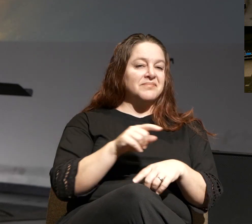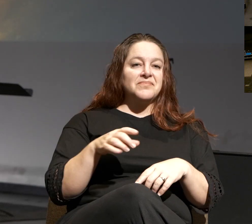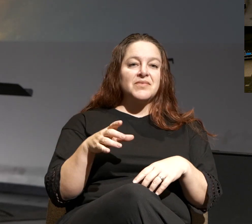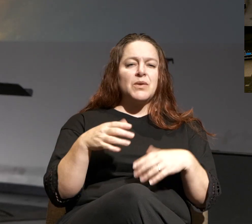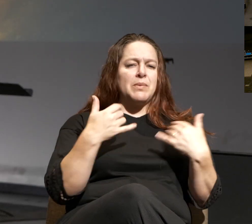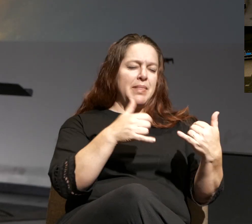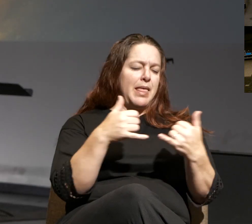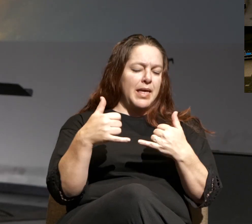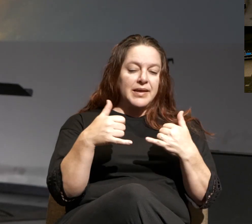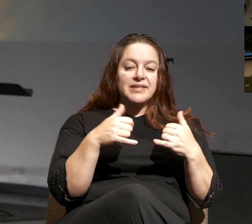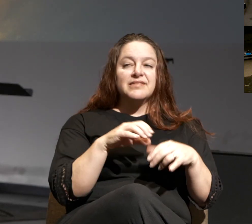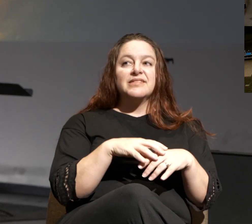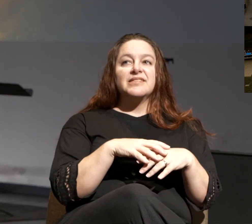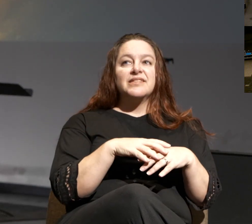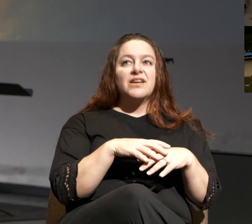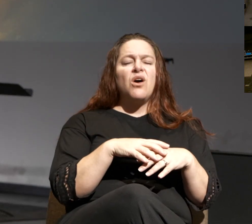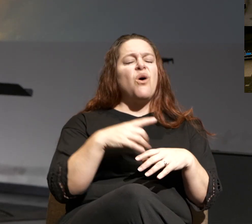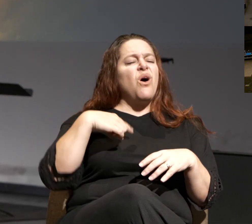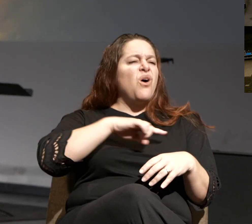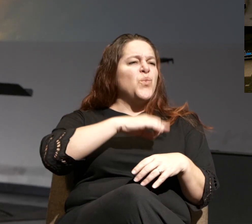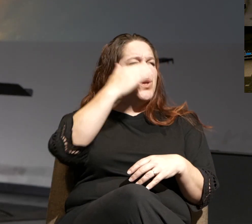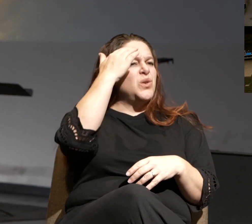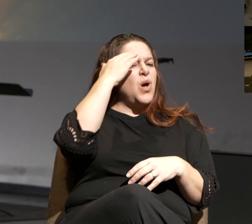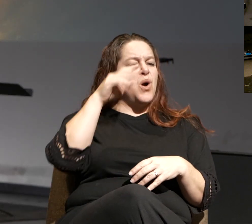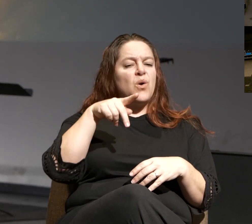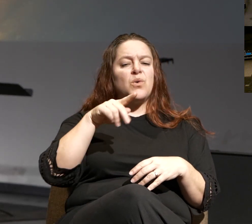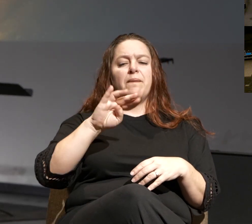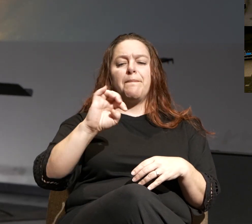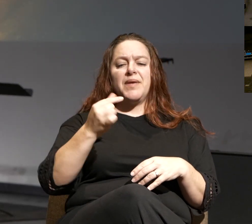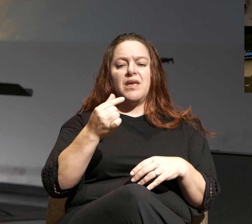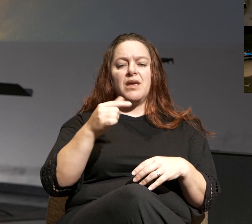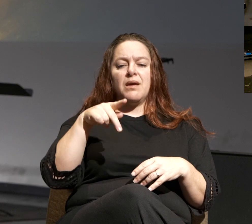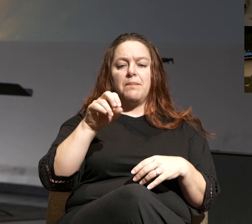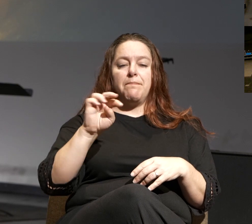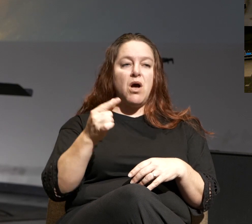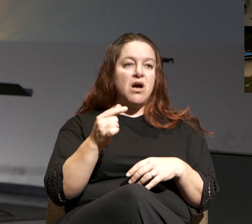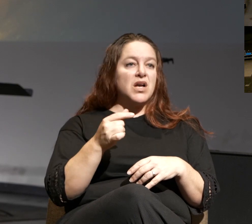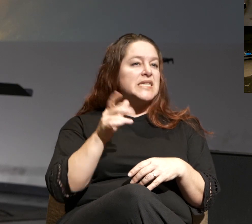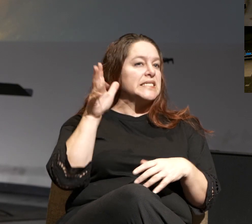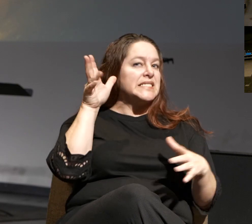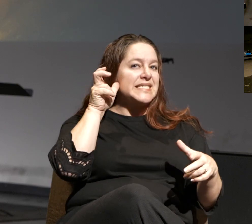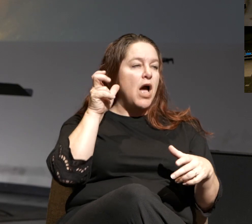forth. We play a game. Now, we all know that ping-pong has a very unique sound. know,